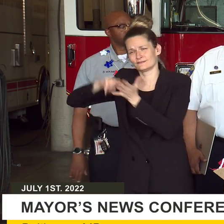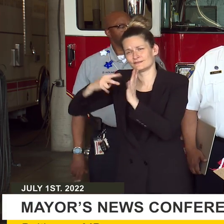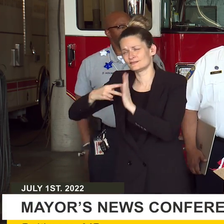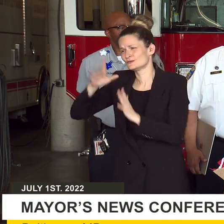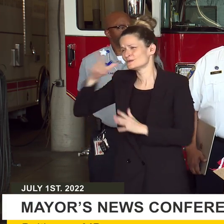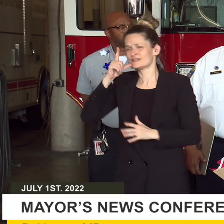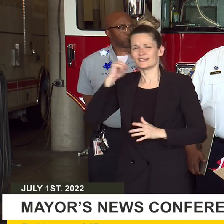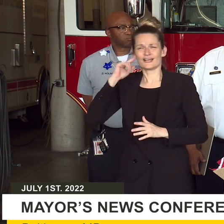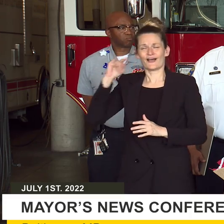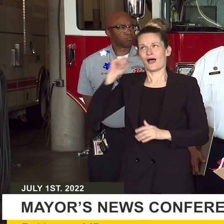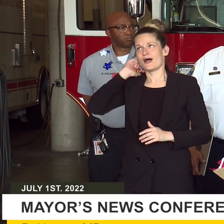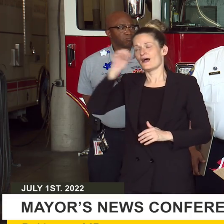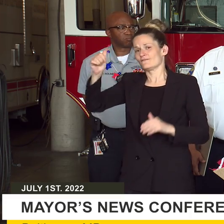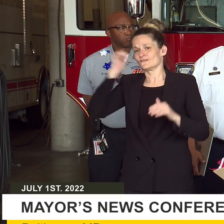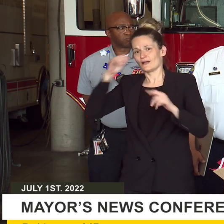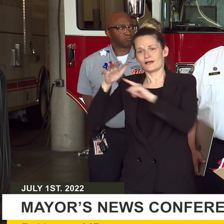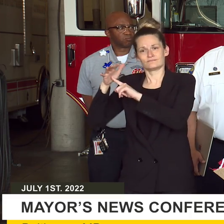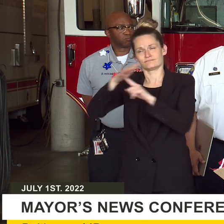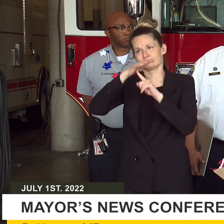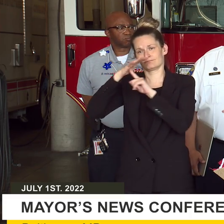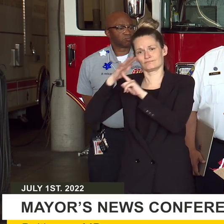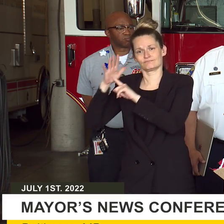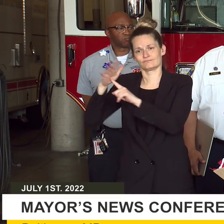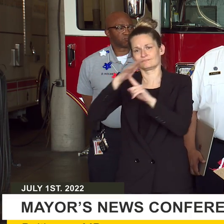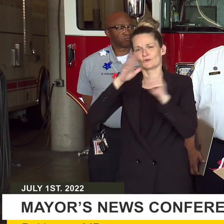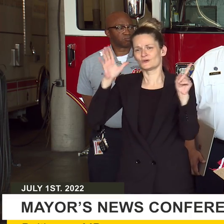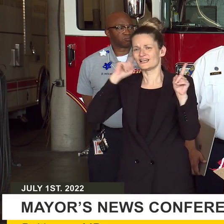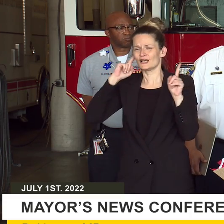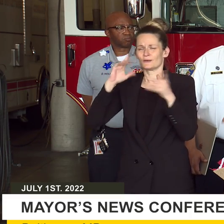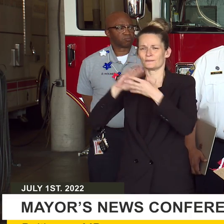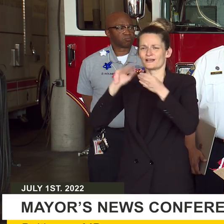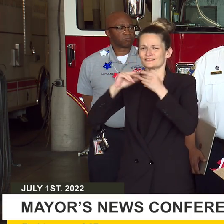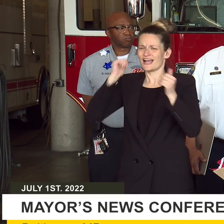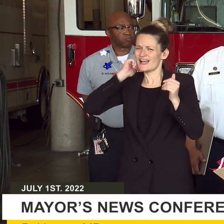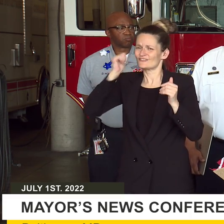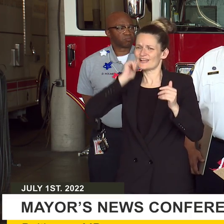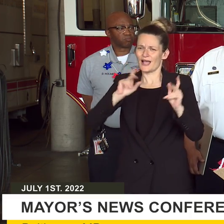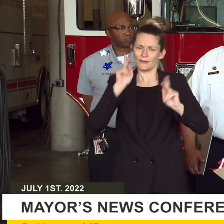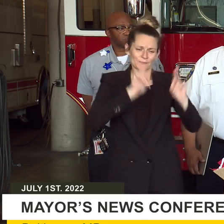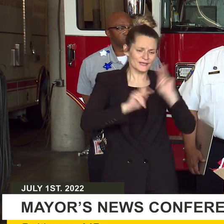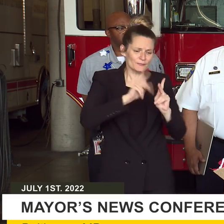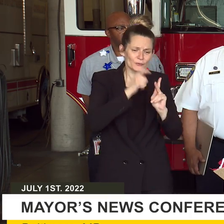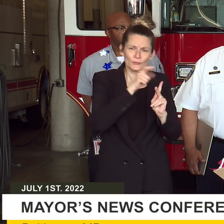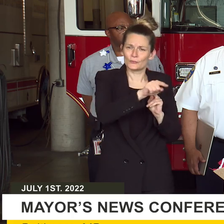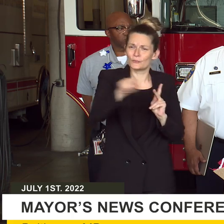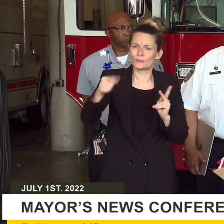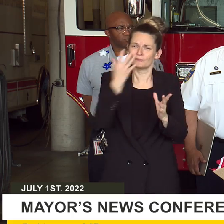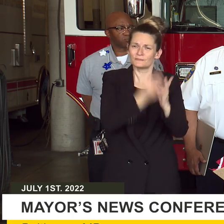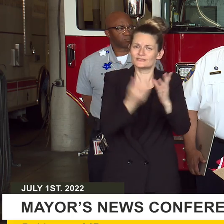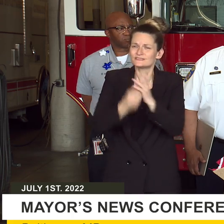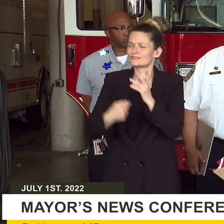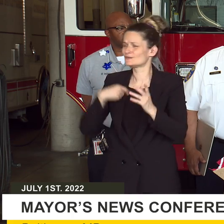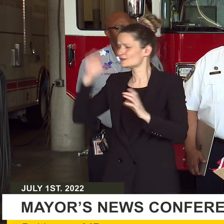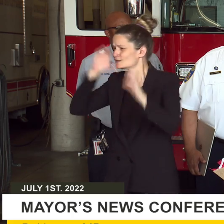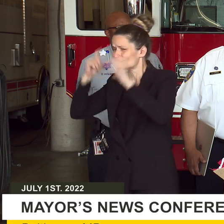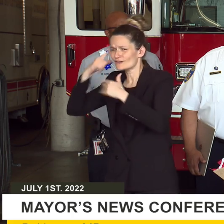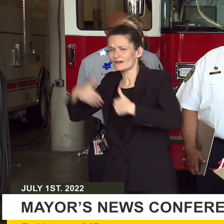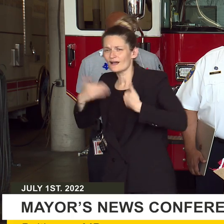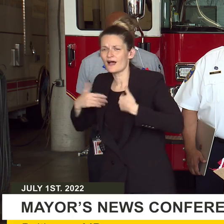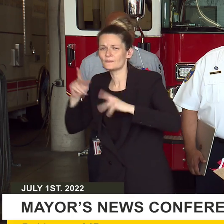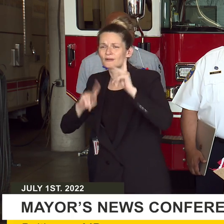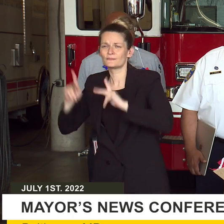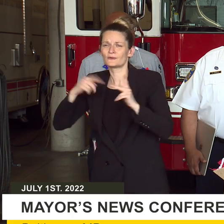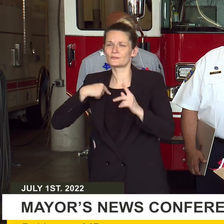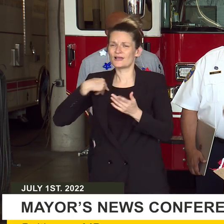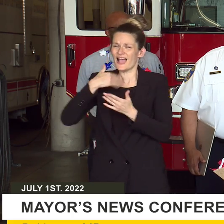descriptions of young people who are missing, trying to get people in the community to help us find missing children. So when you have a tool like that,